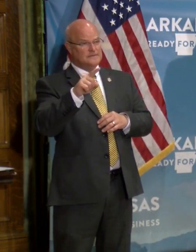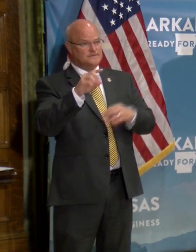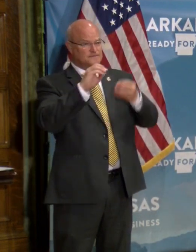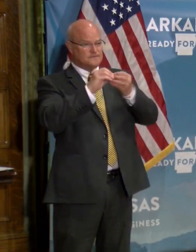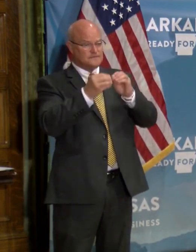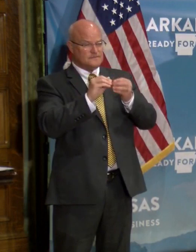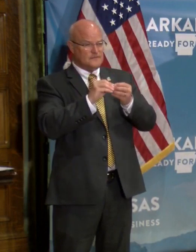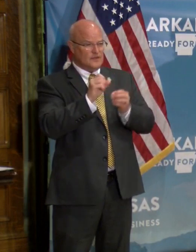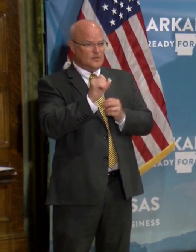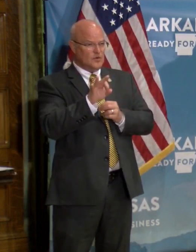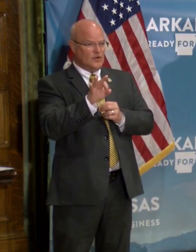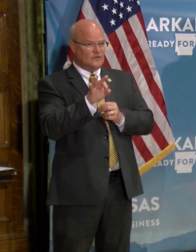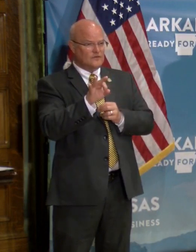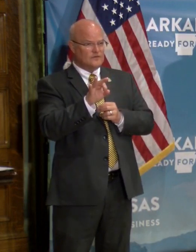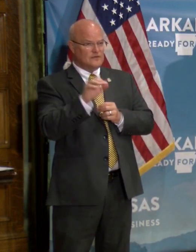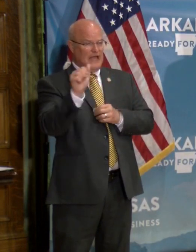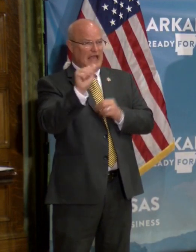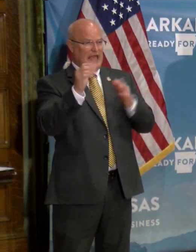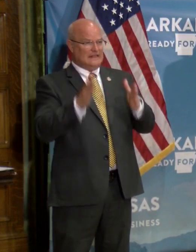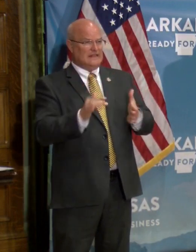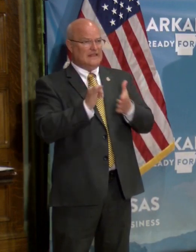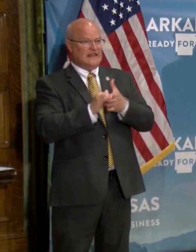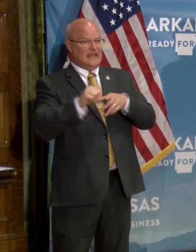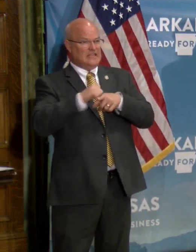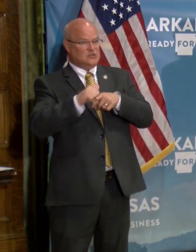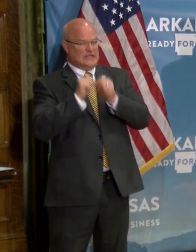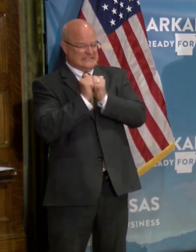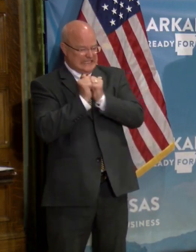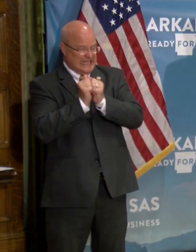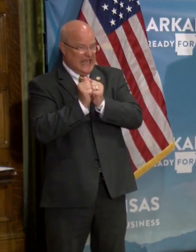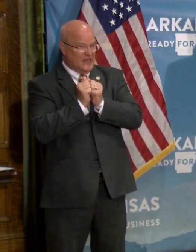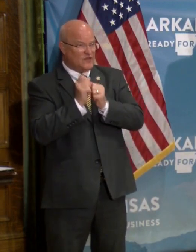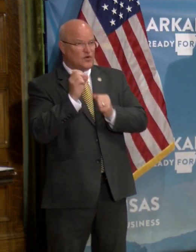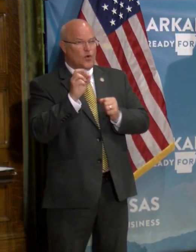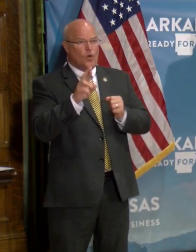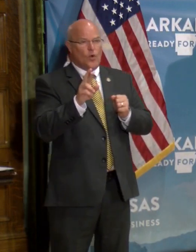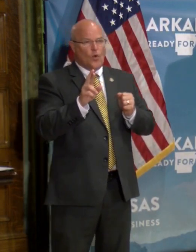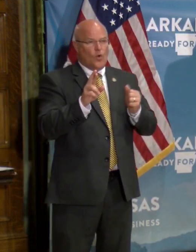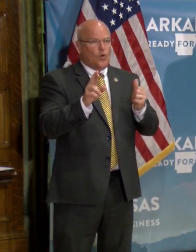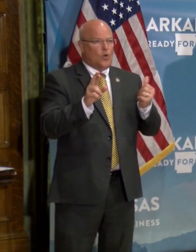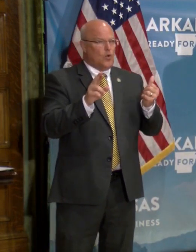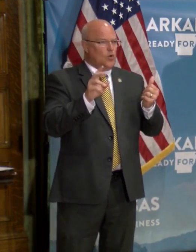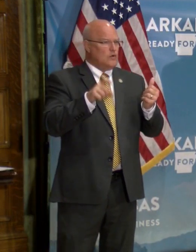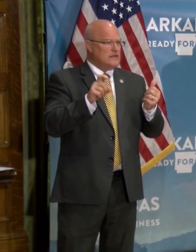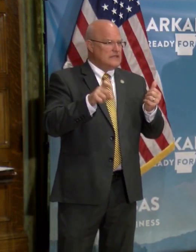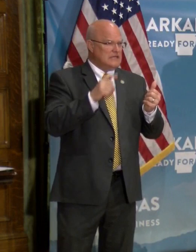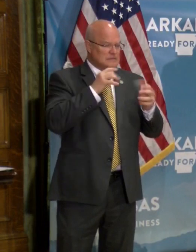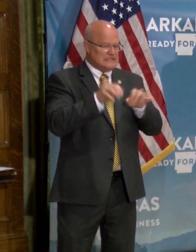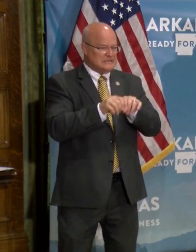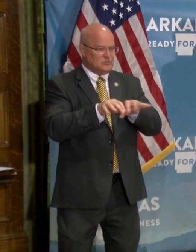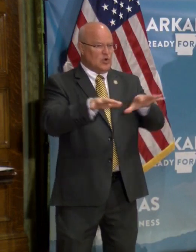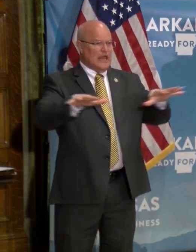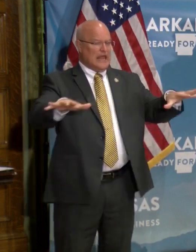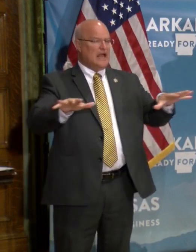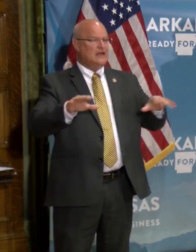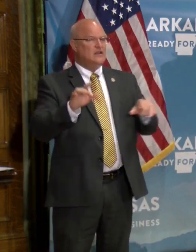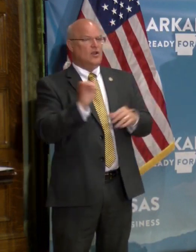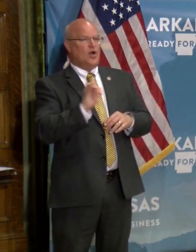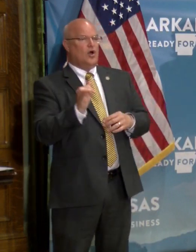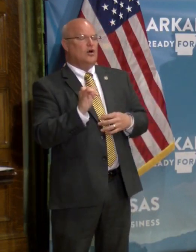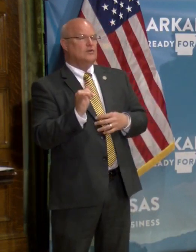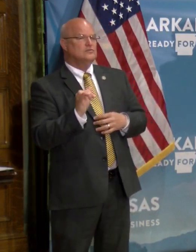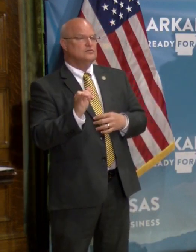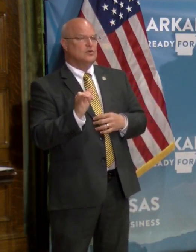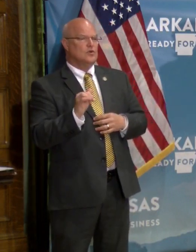the number of athletes that can kind of train together or, you know, do they need to kind of be spread out? And then also too,